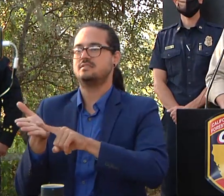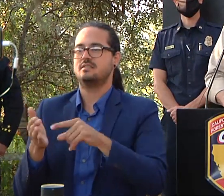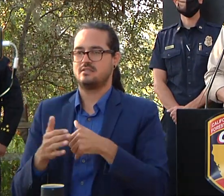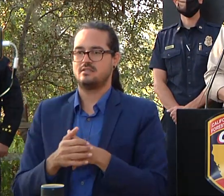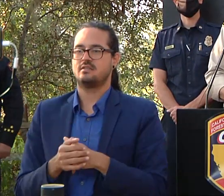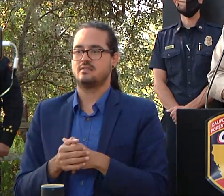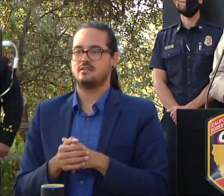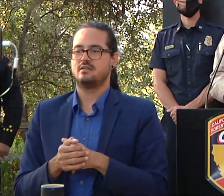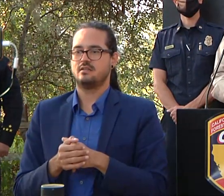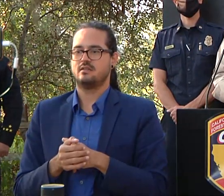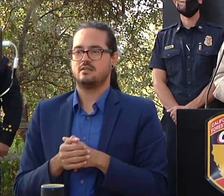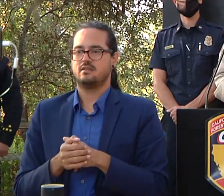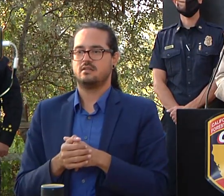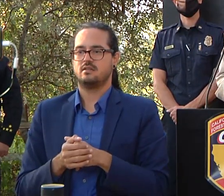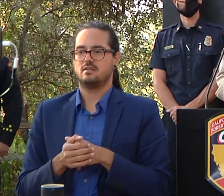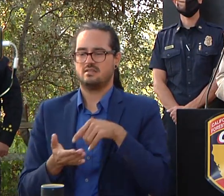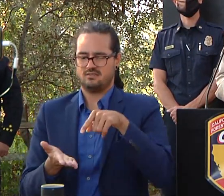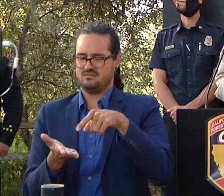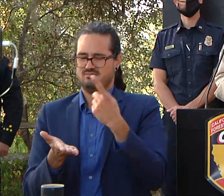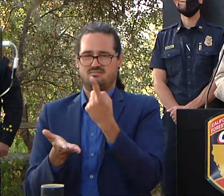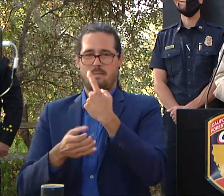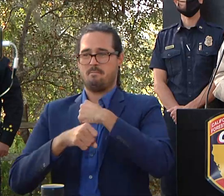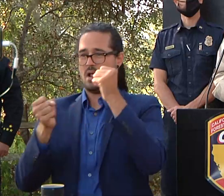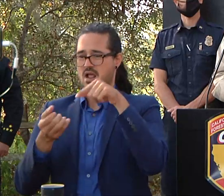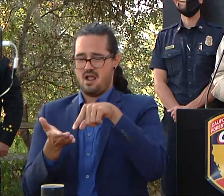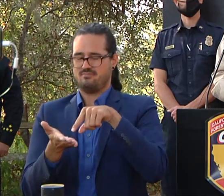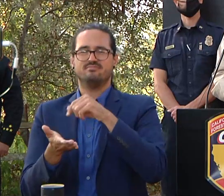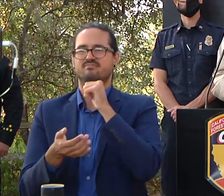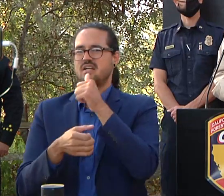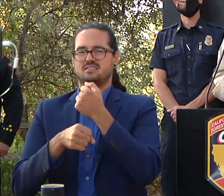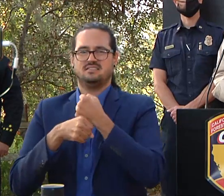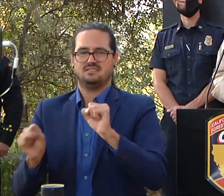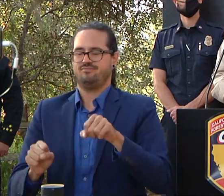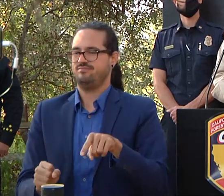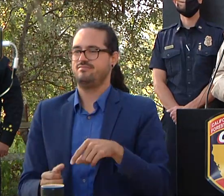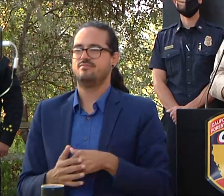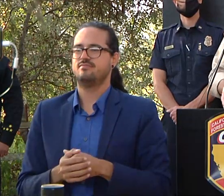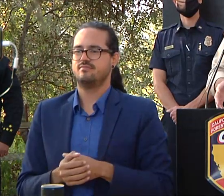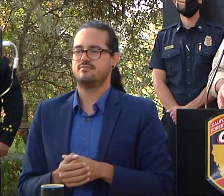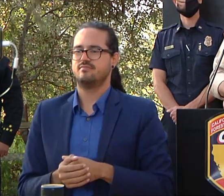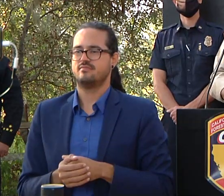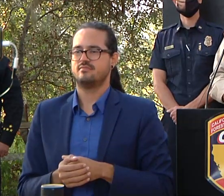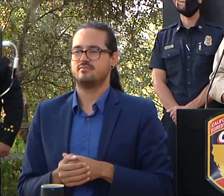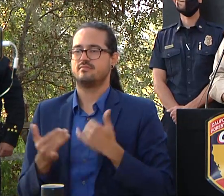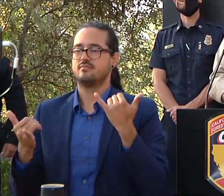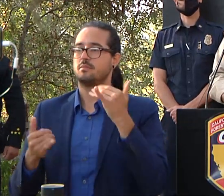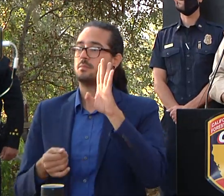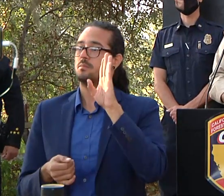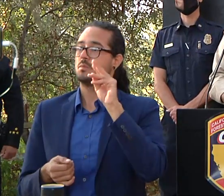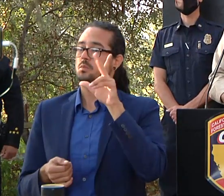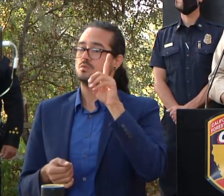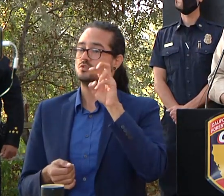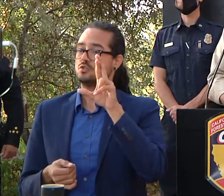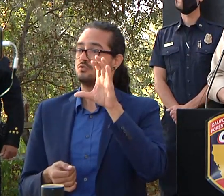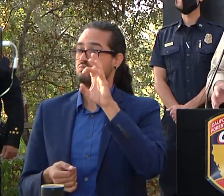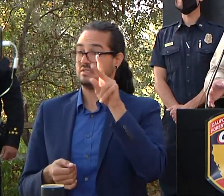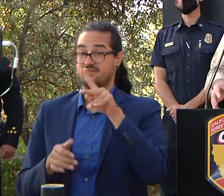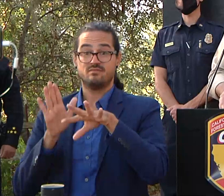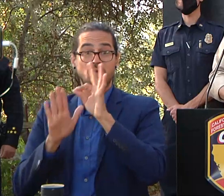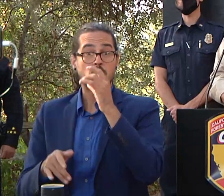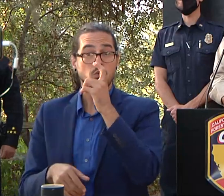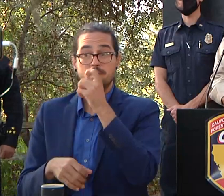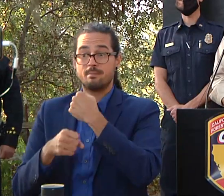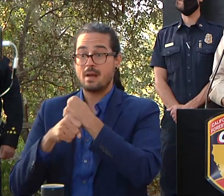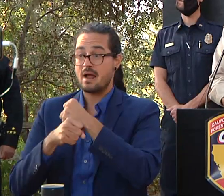safe so that's what they're doing now uh up in boulder creek and if we find somebody responsible obviously there's charges